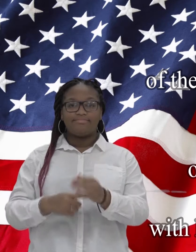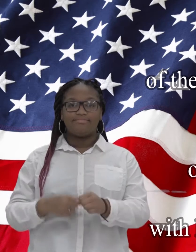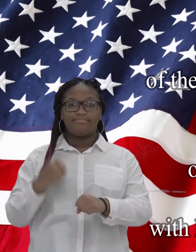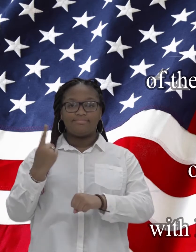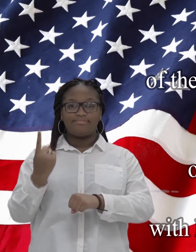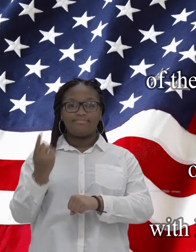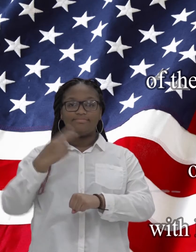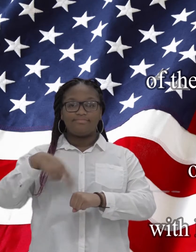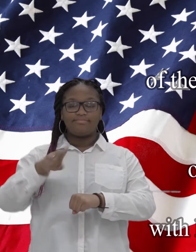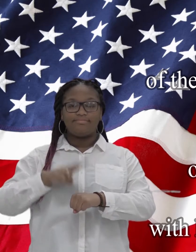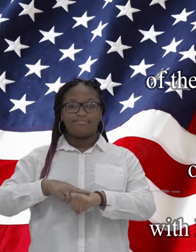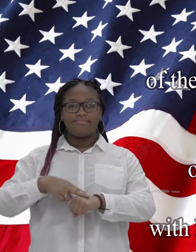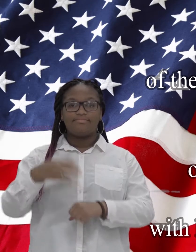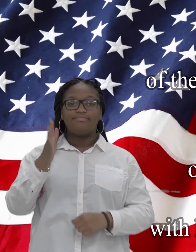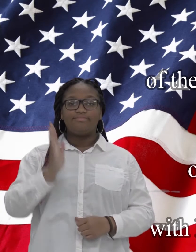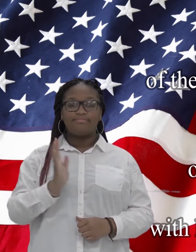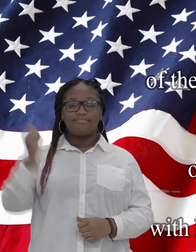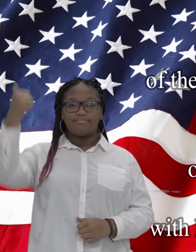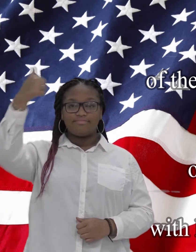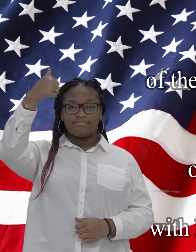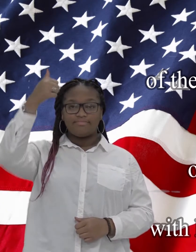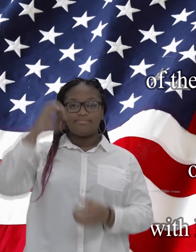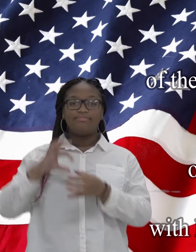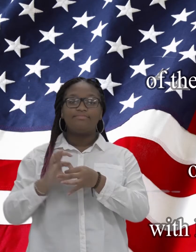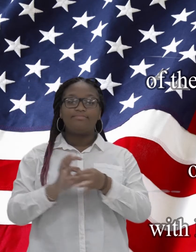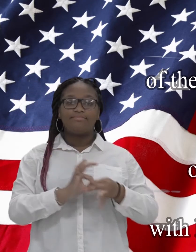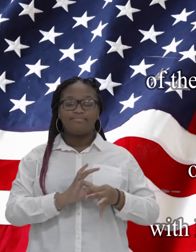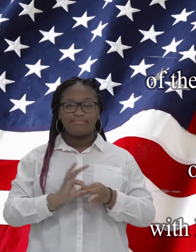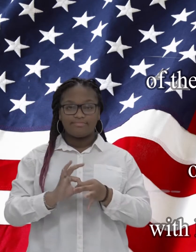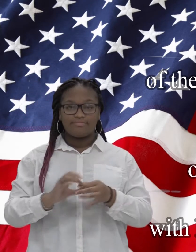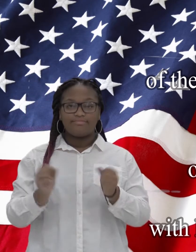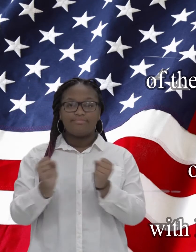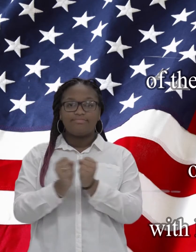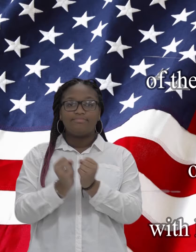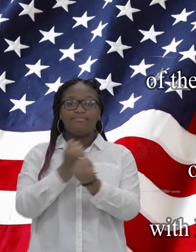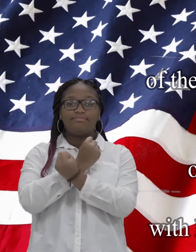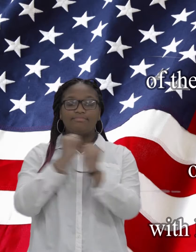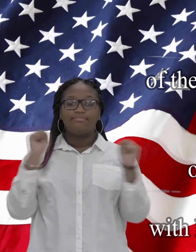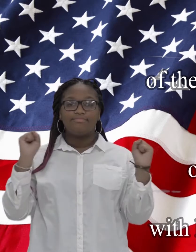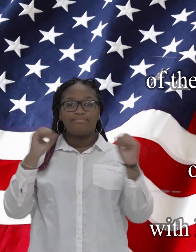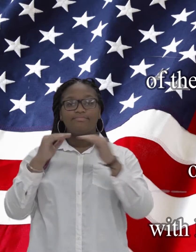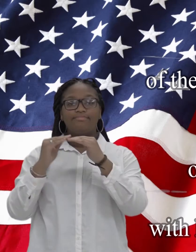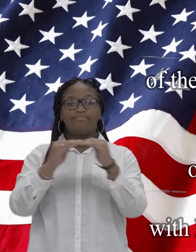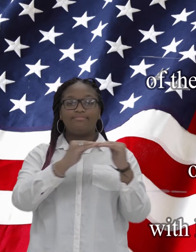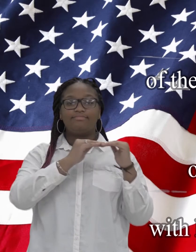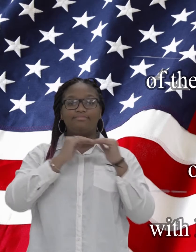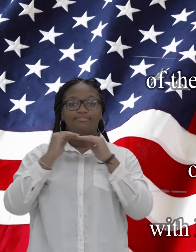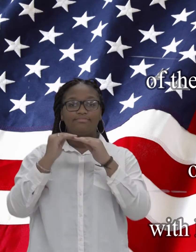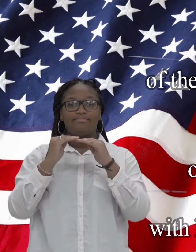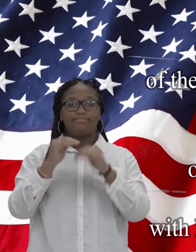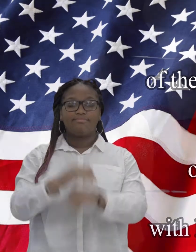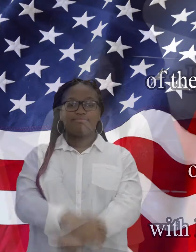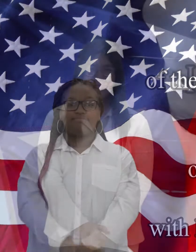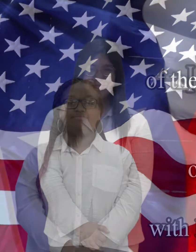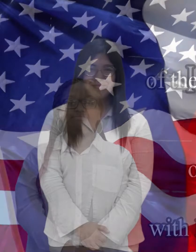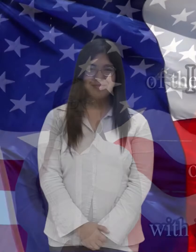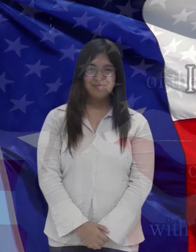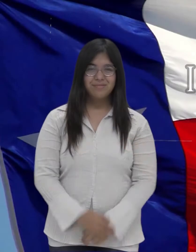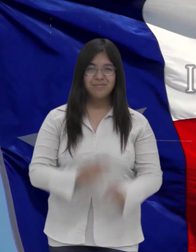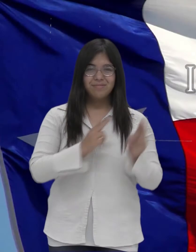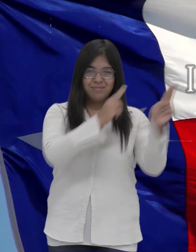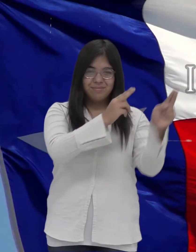which it stands one nation under God indivisible with liberty and justice for all